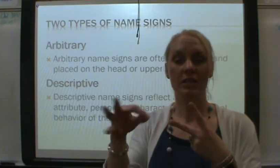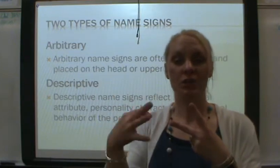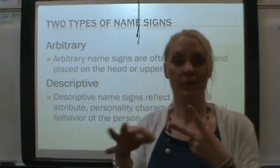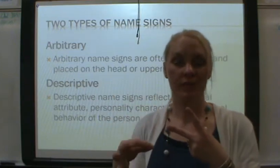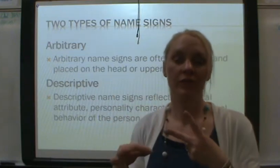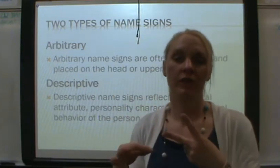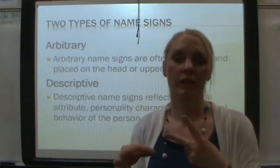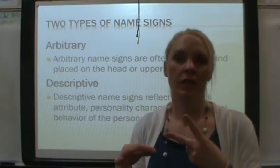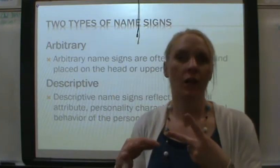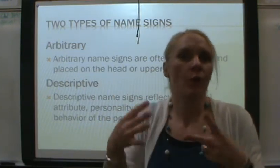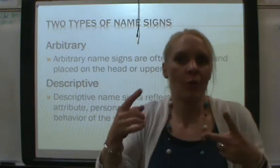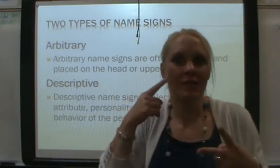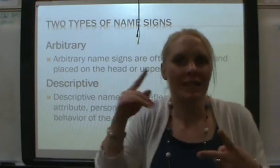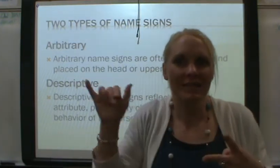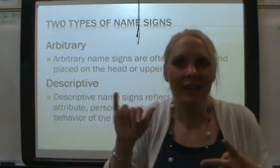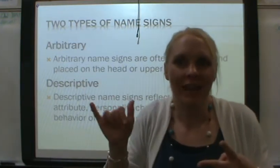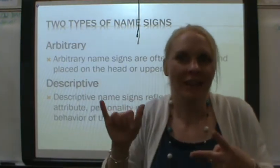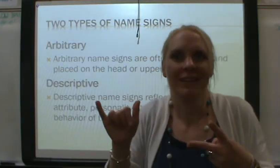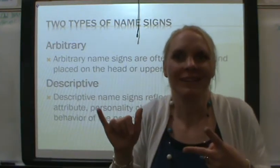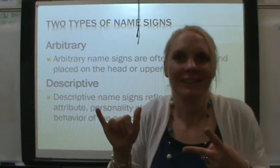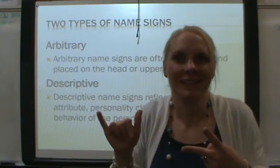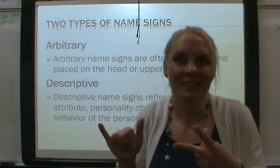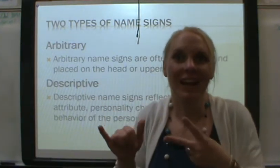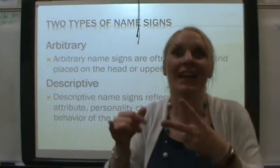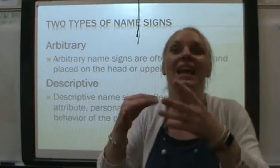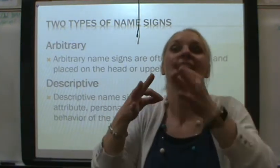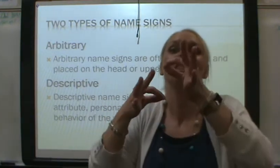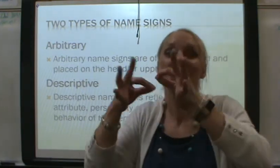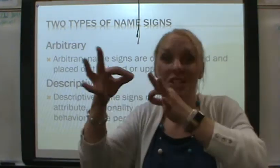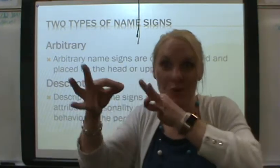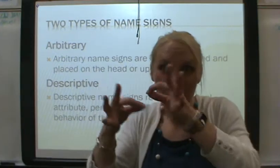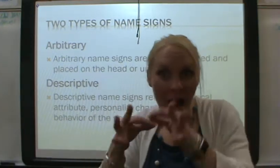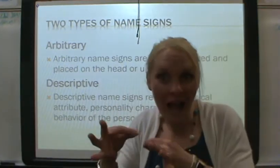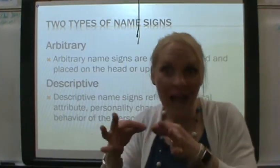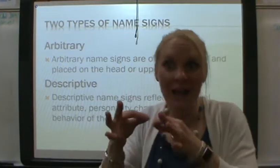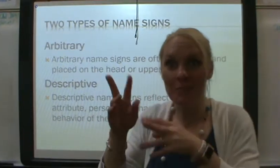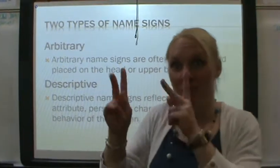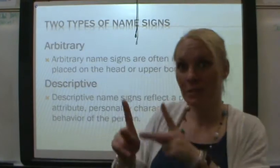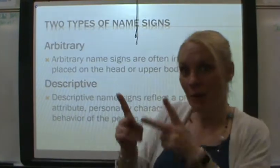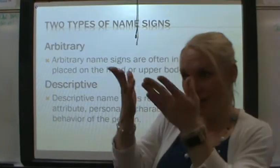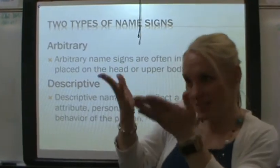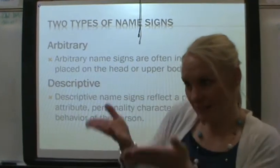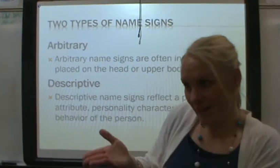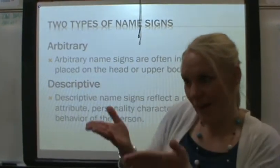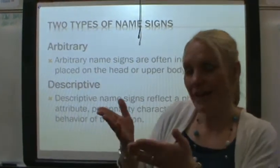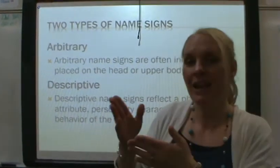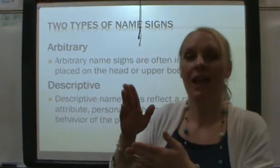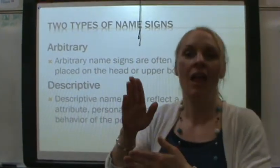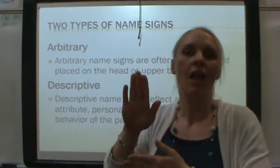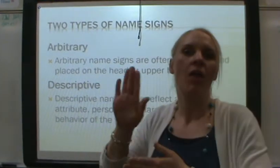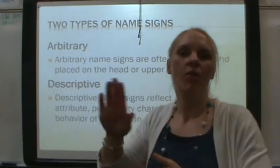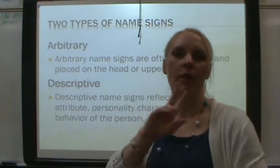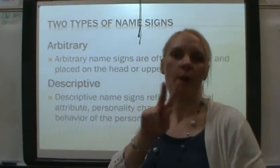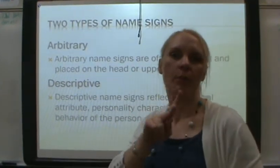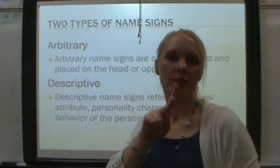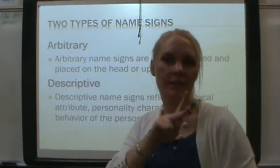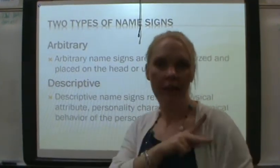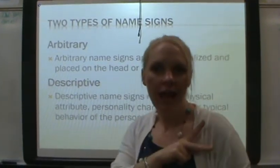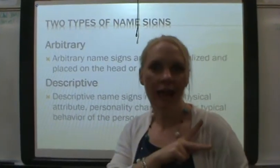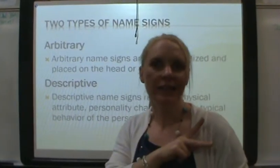Descriptive. Descriptive. What does that sound like? Right? Describes the person. Right? Their personality.